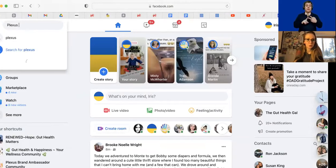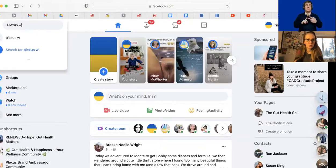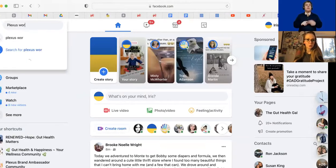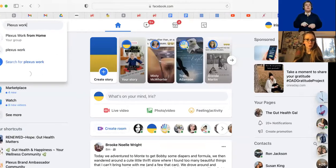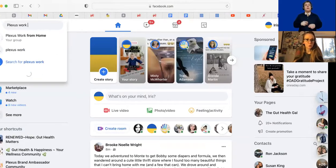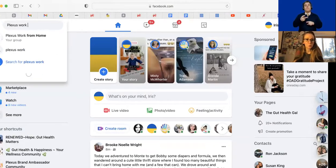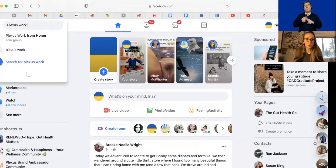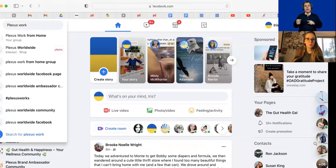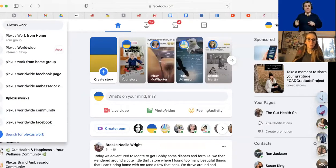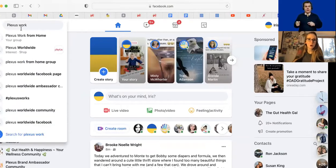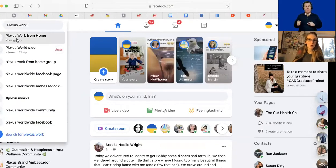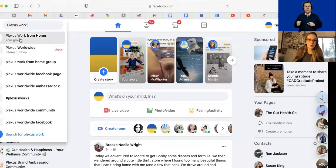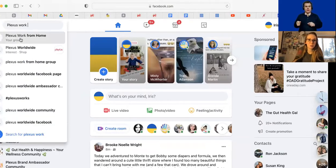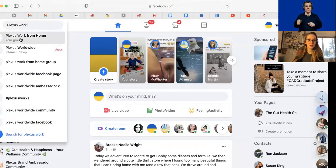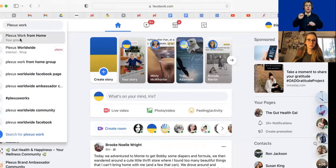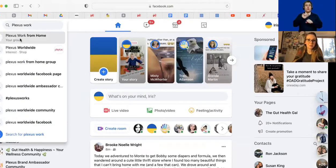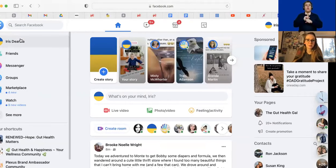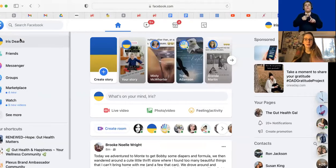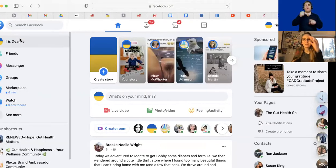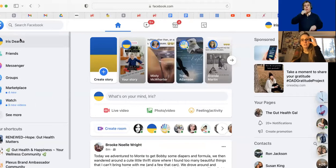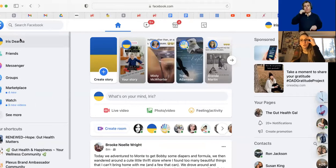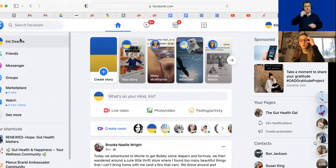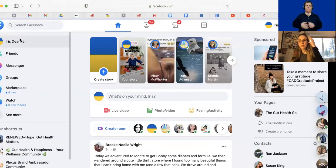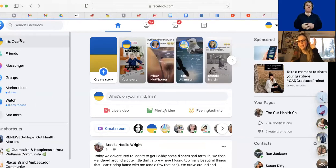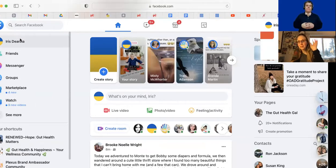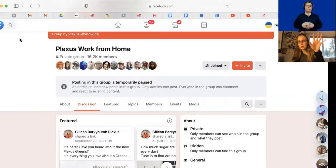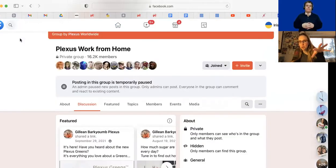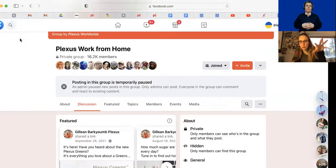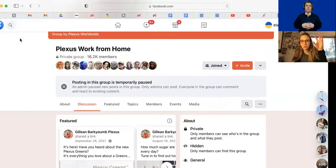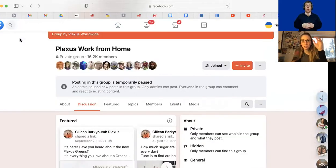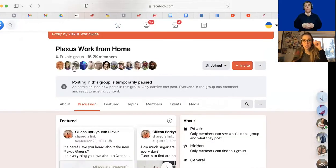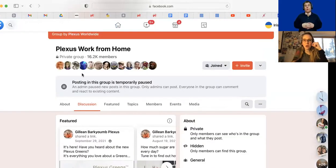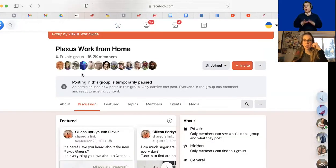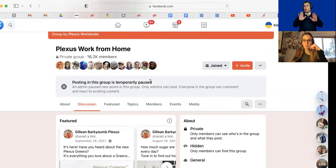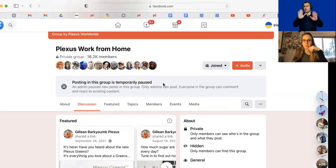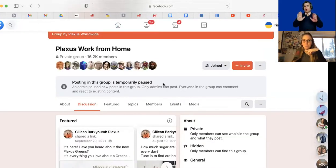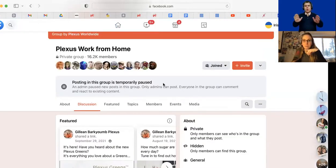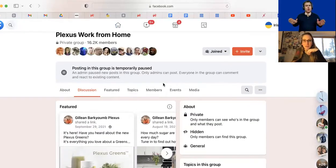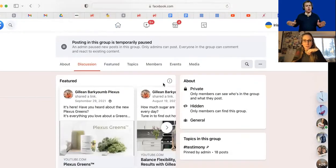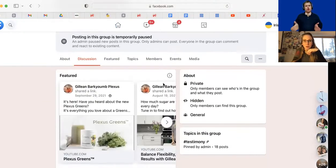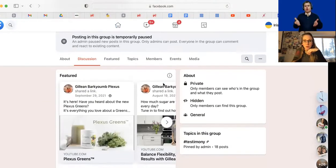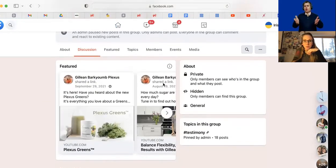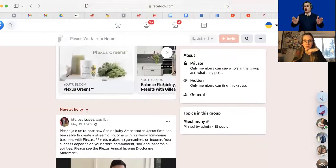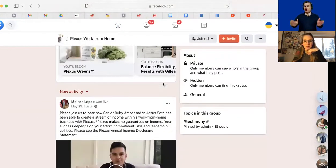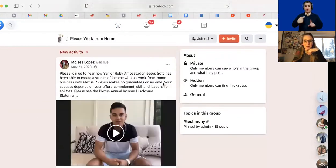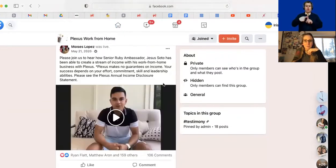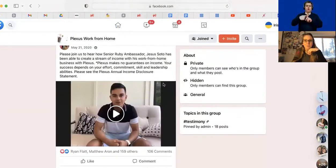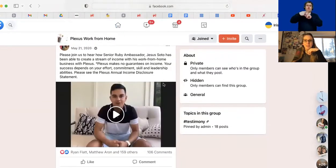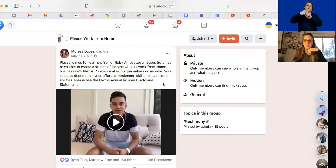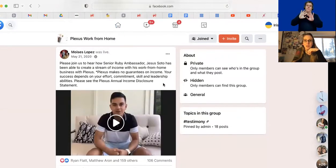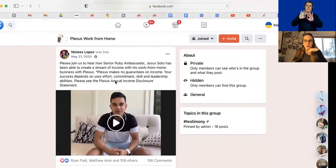work from home. This is a great encouraging, um, Facebook group.